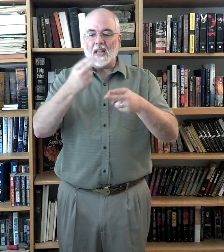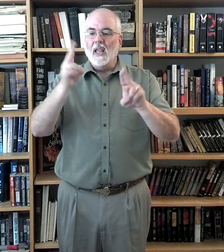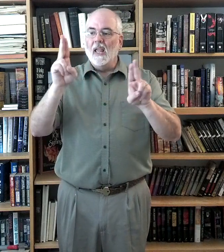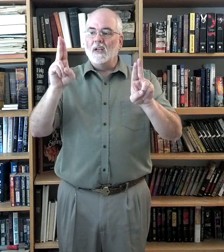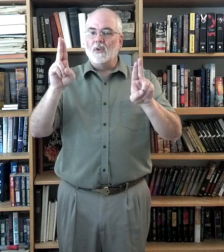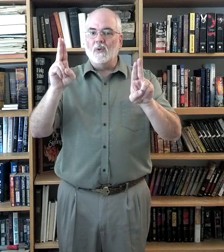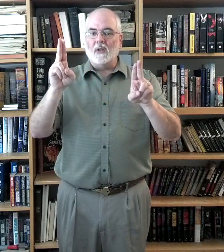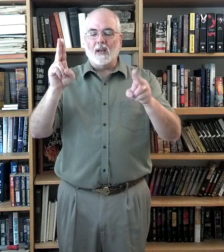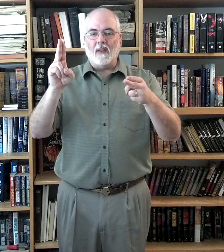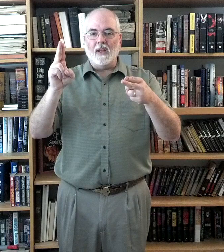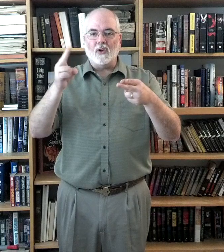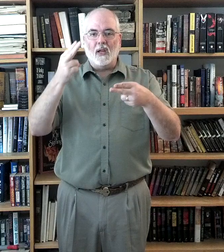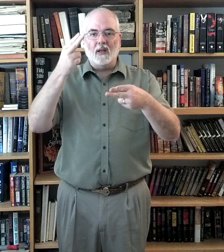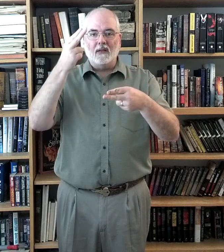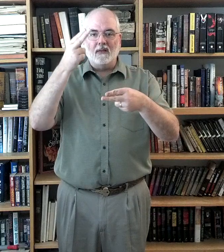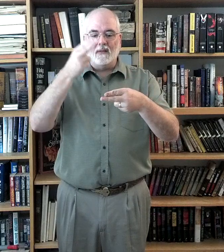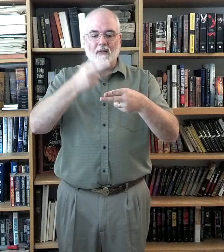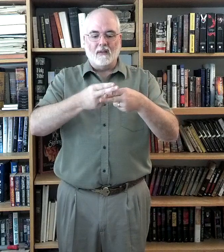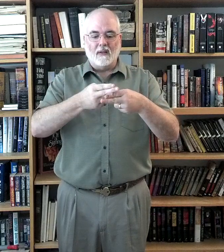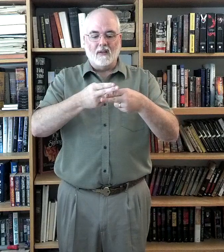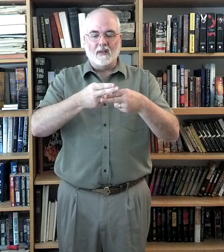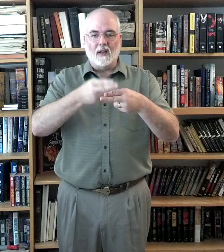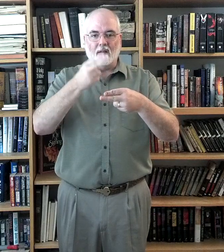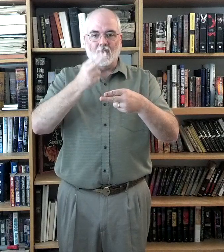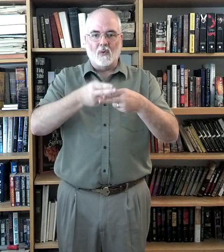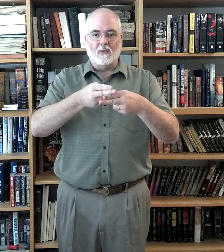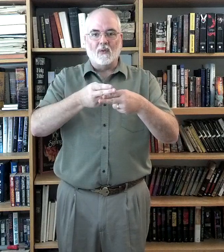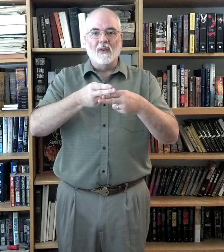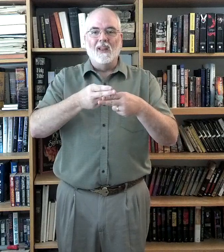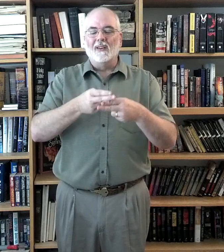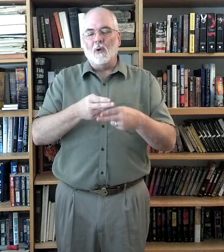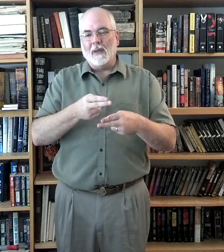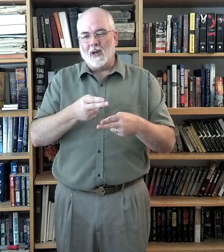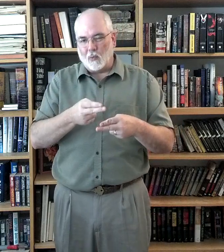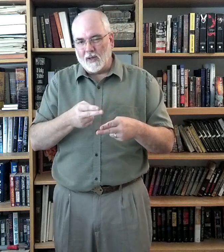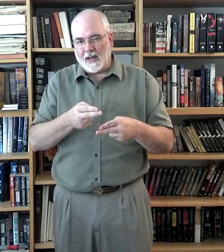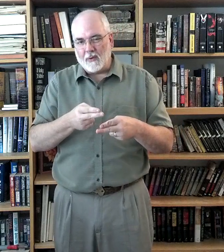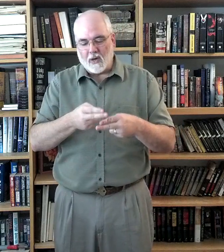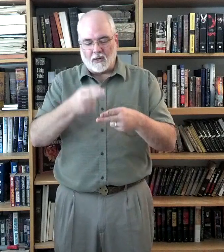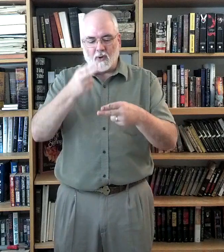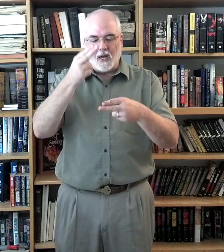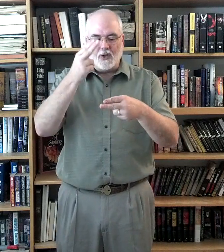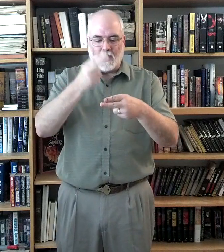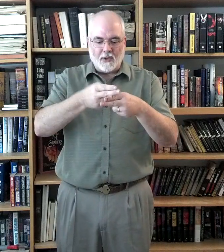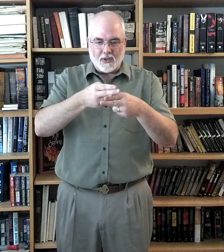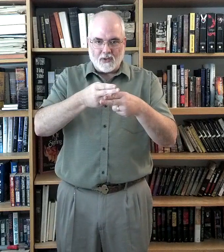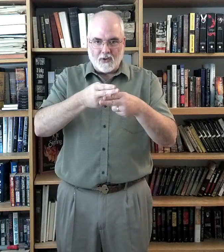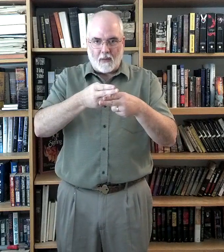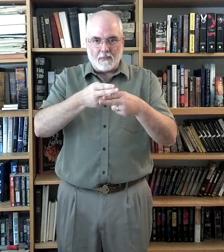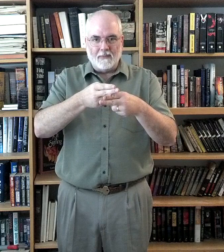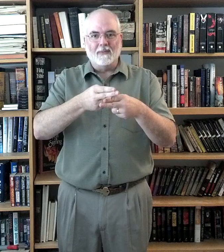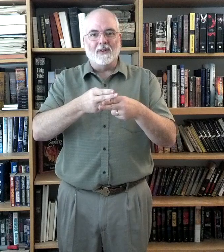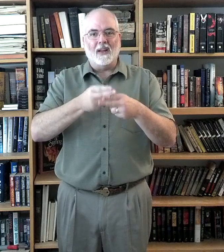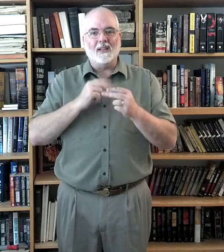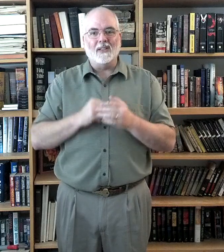Two kind of H hands. It's kind of, don't make it a real loud karate chop. Chop. Okay? That's name.